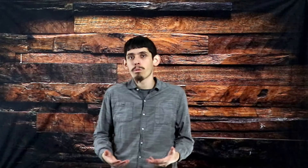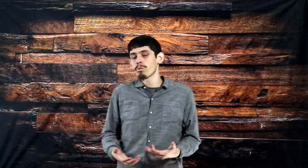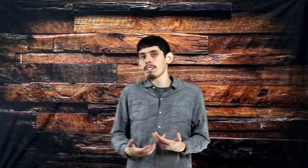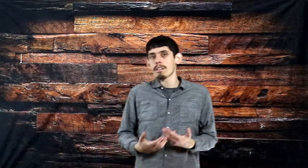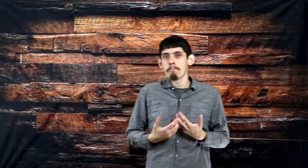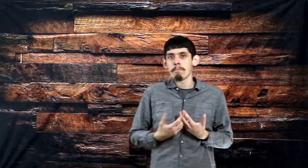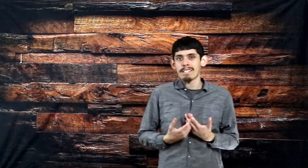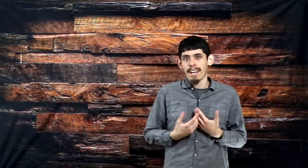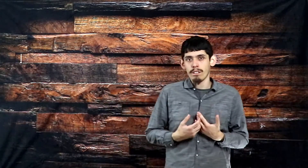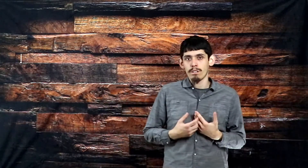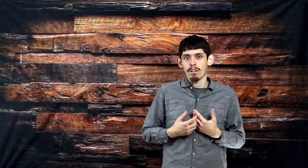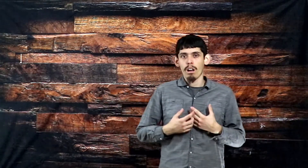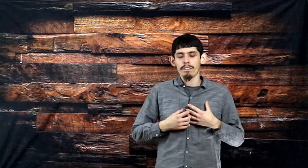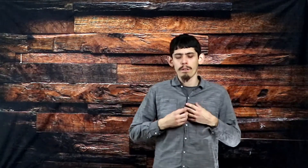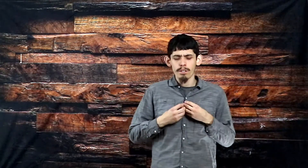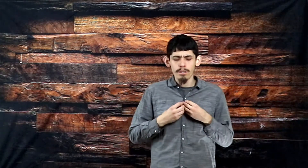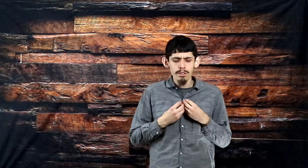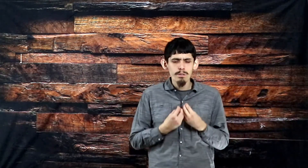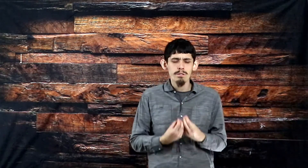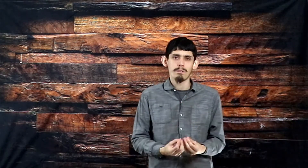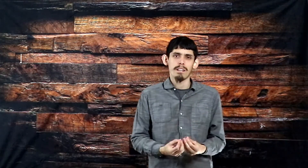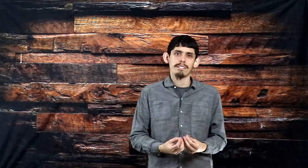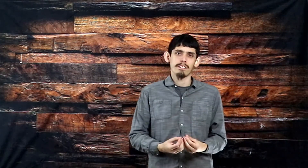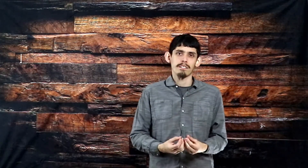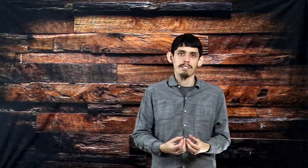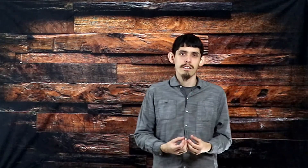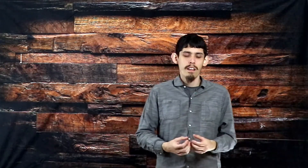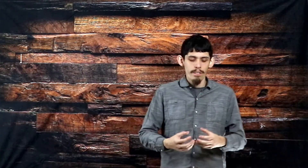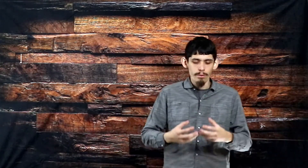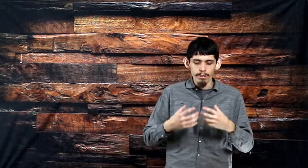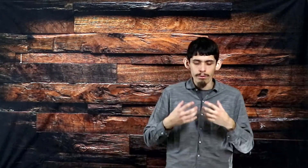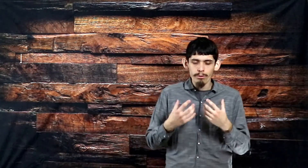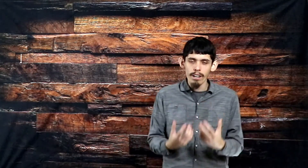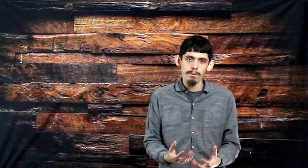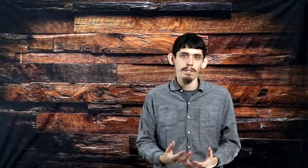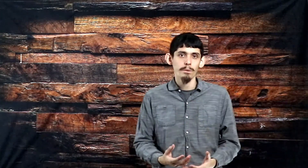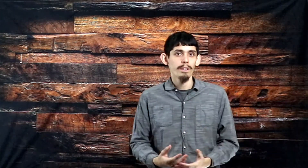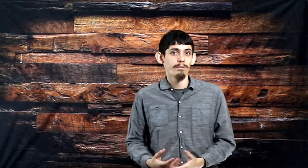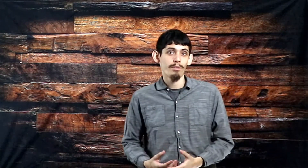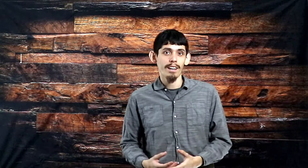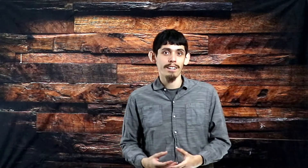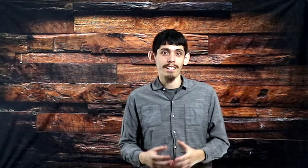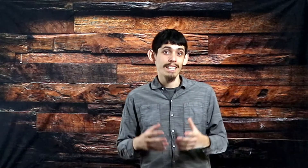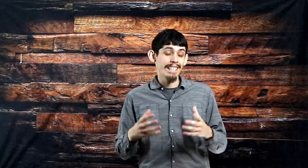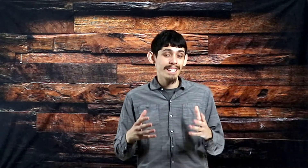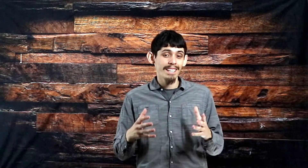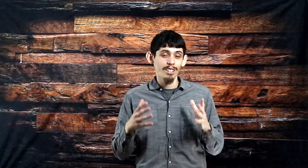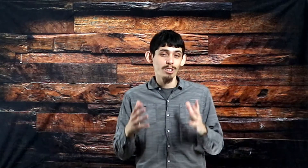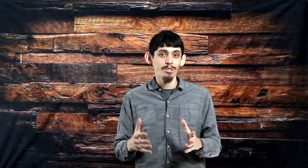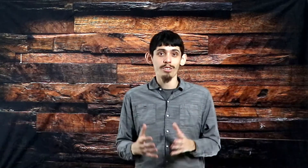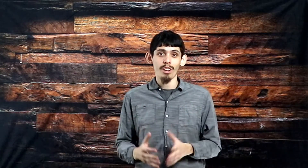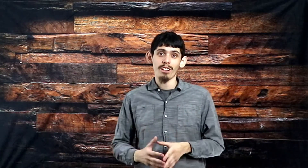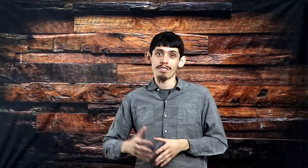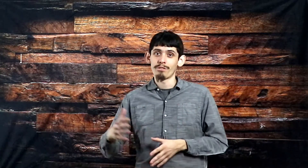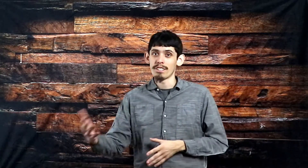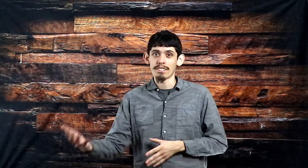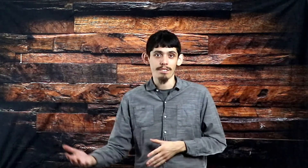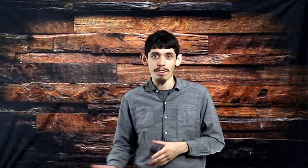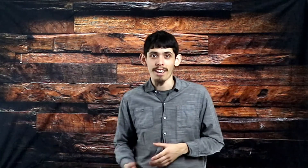really going to miss out on the huge blessings, the refreshment that we can find in getting a closer knowledge of Jesus Christ.